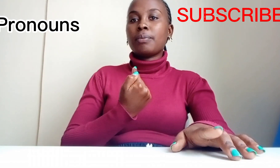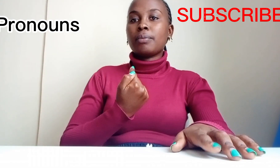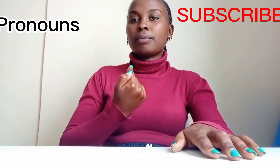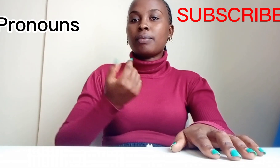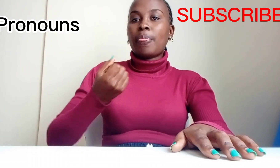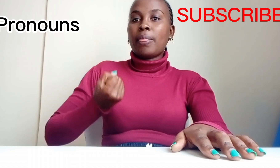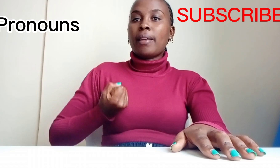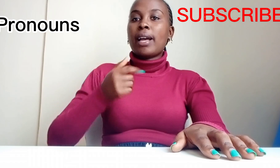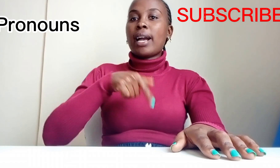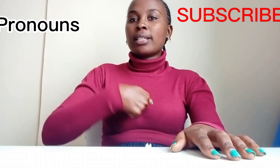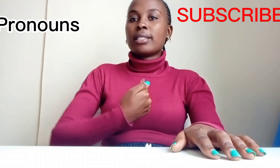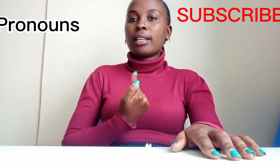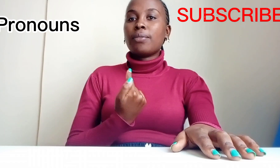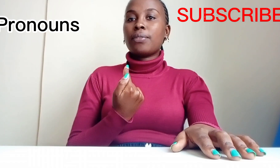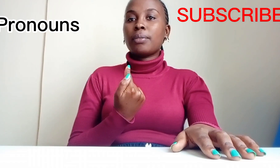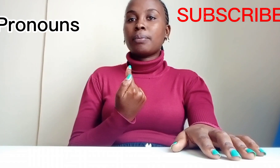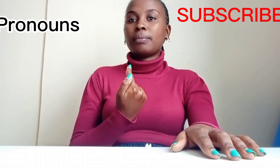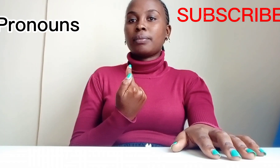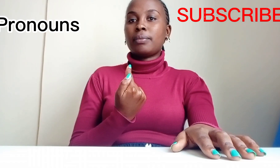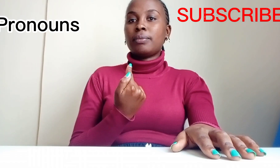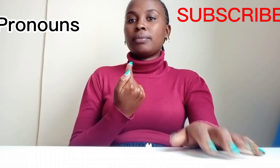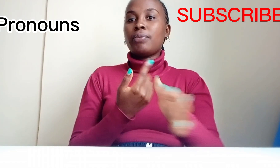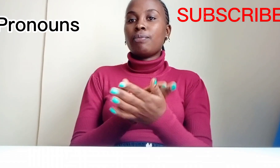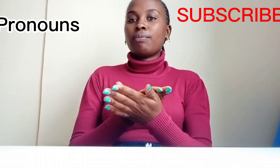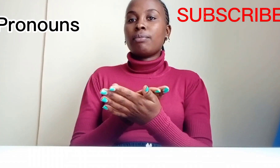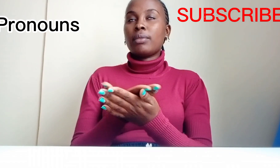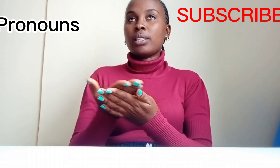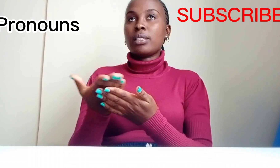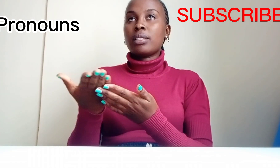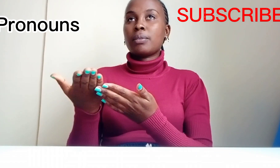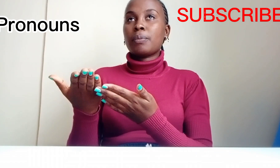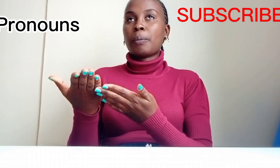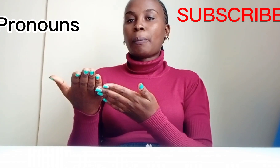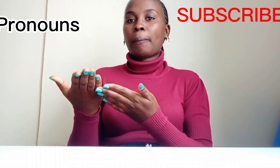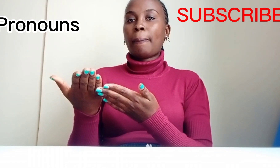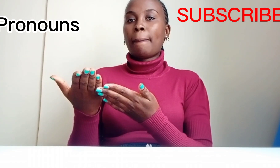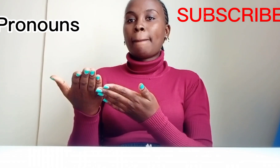herself, herself, this, this, those,